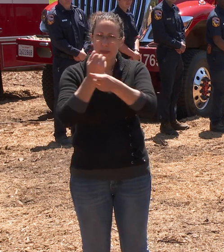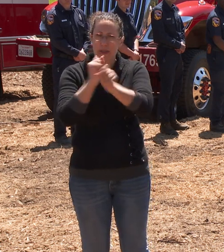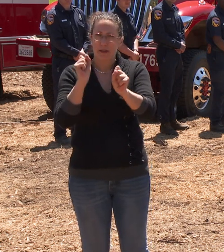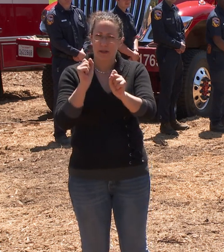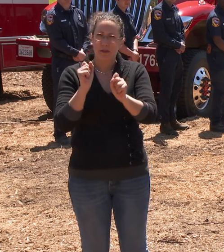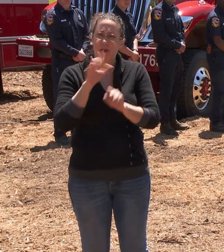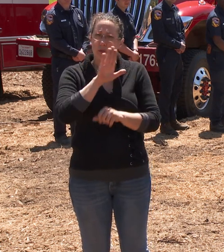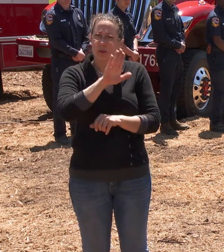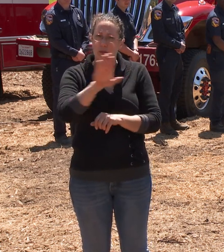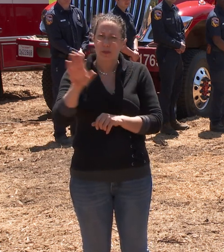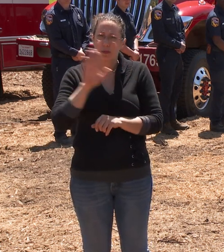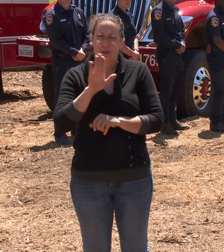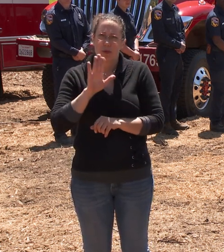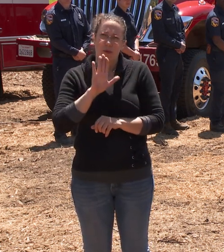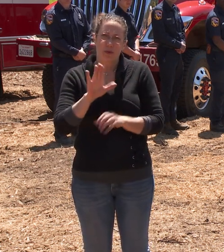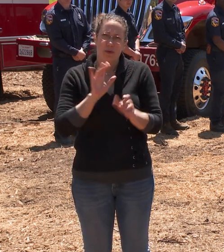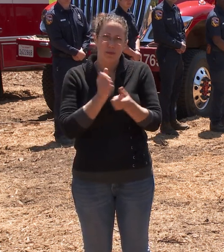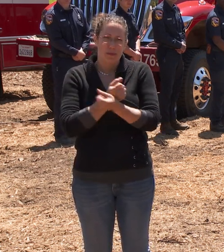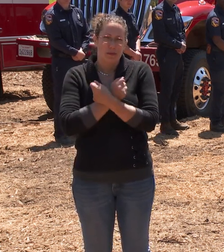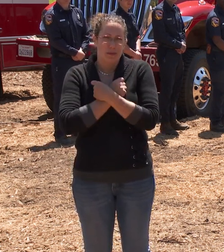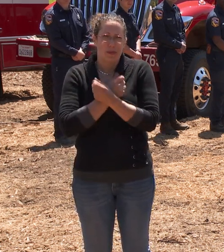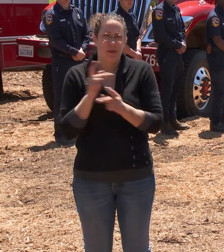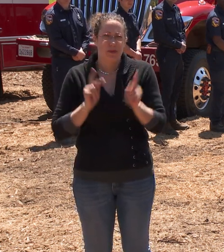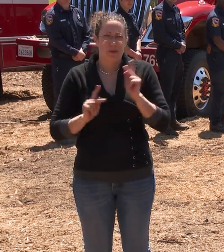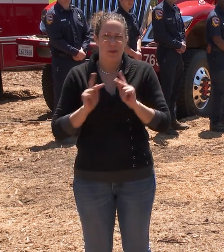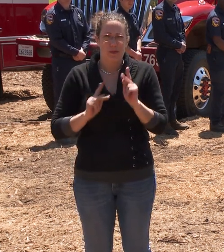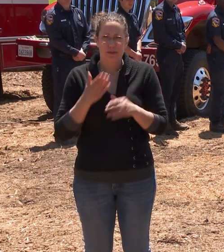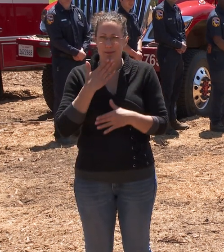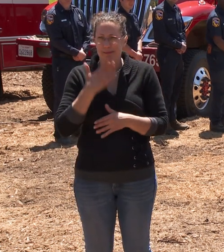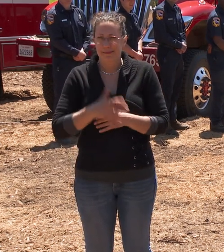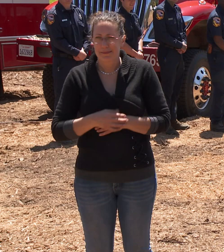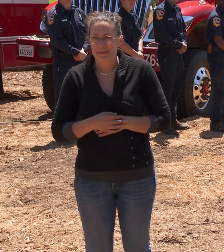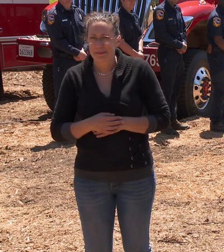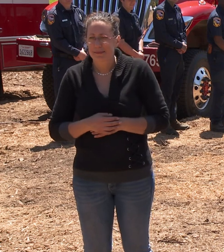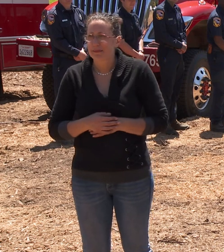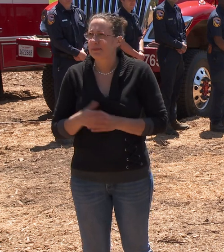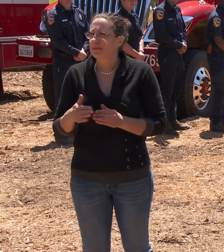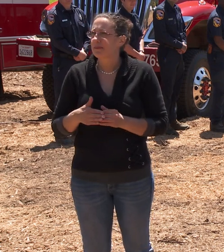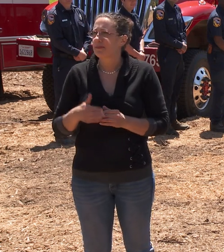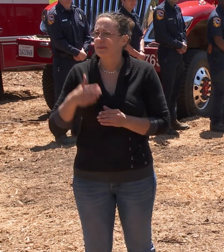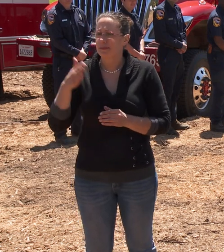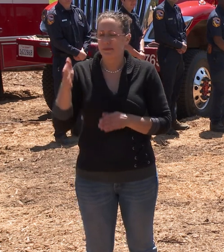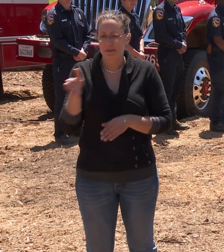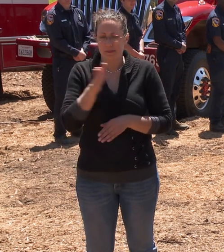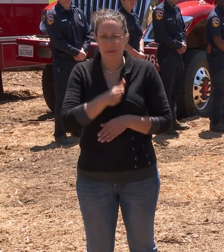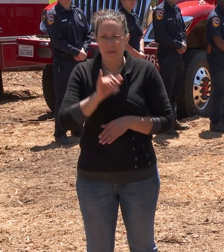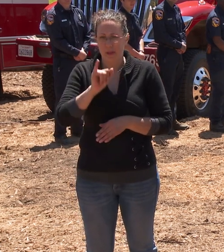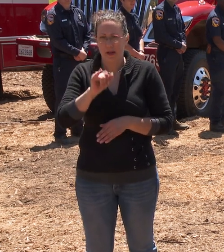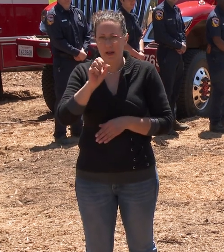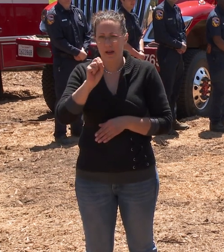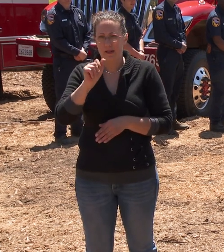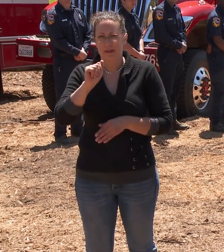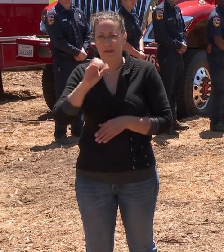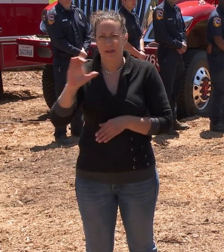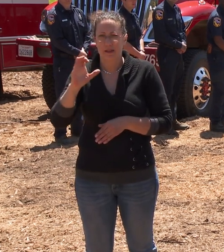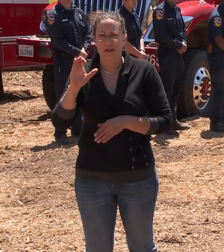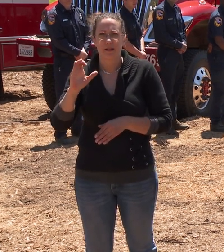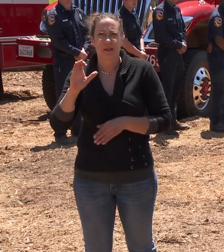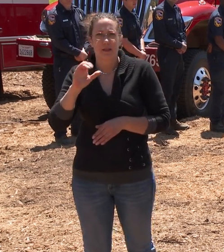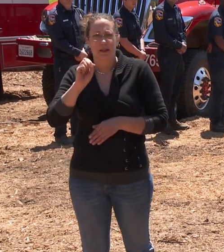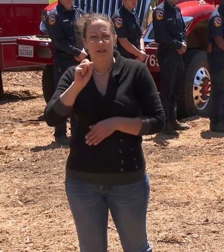and your loved ones. Thank you. Next, I'd like to turn this over to Isaac Sanchez for Q&A.